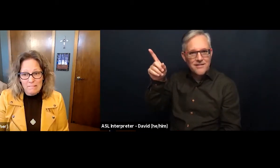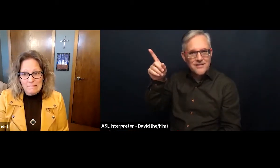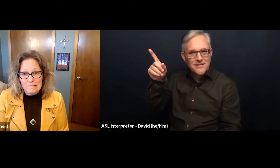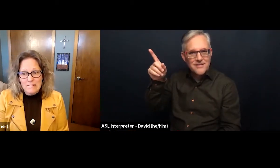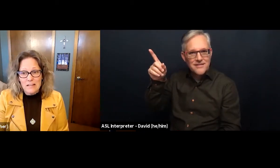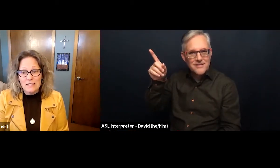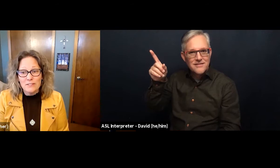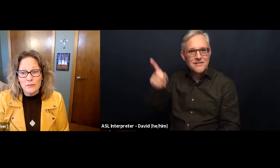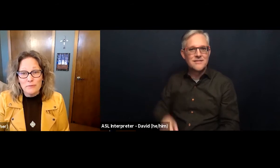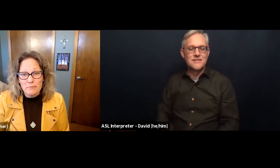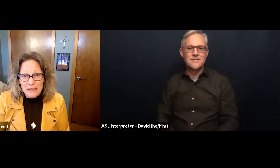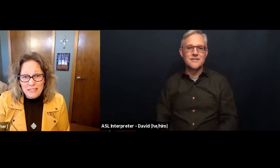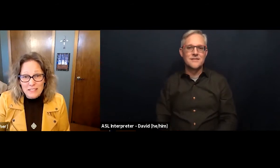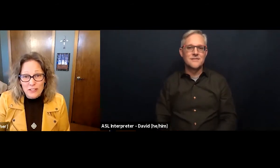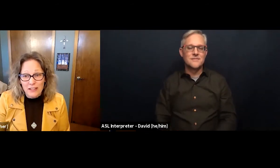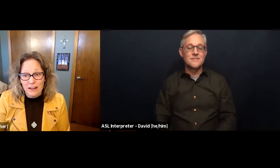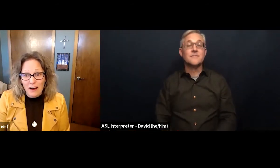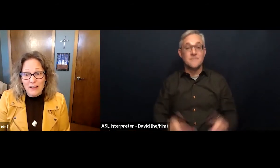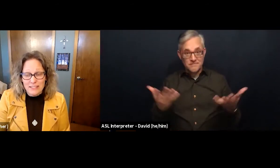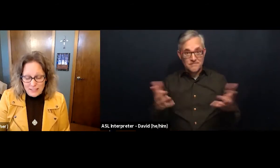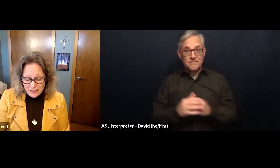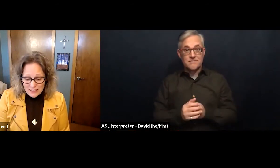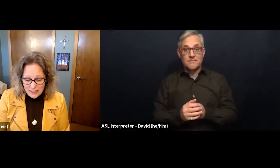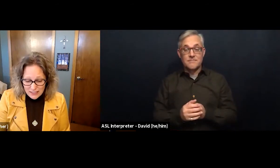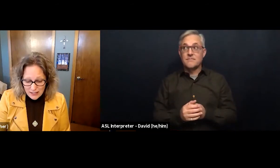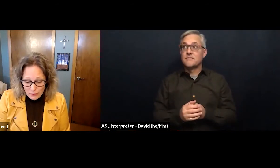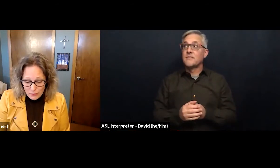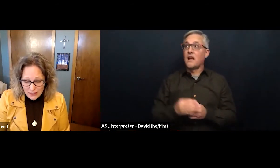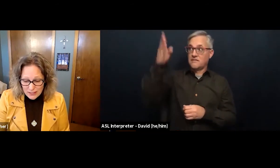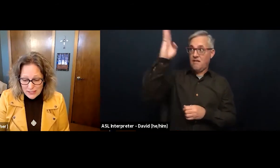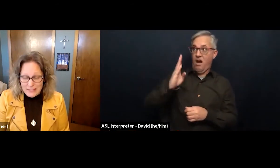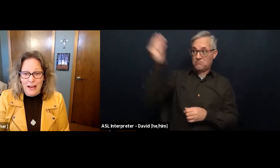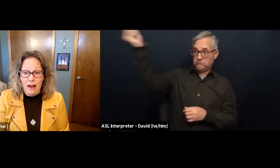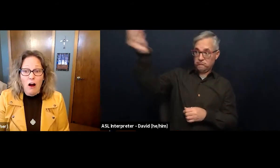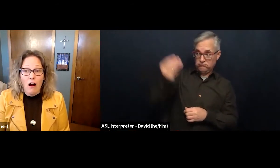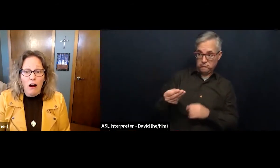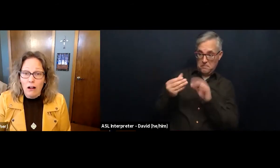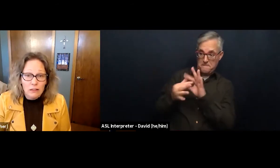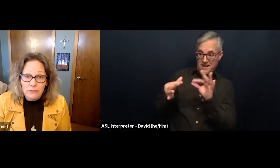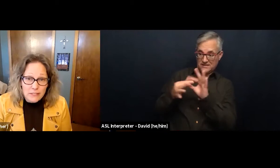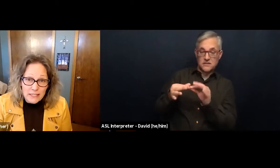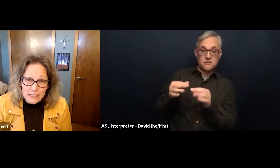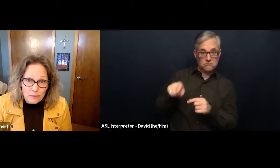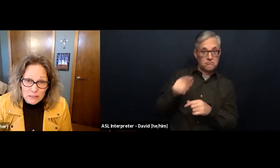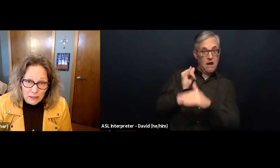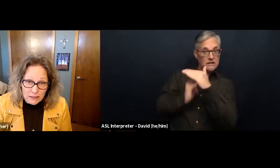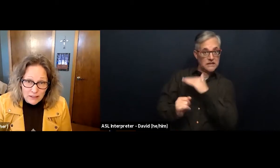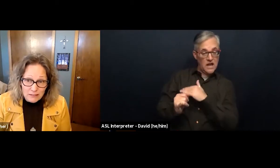And so the message that God sends Isaiah with is that all of those things we depend on